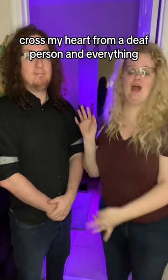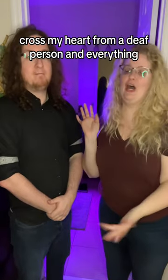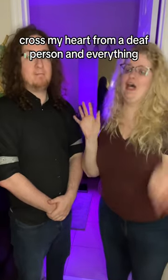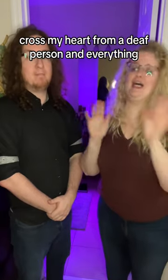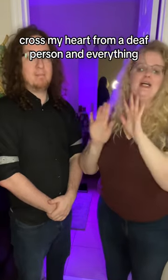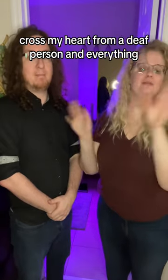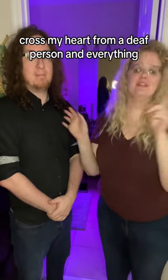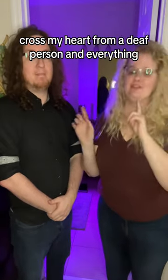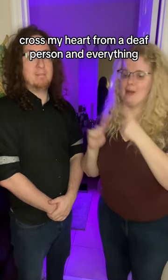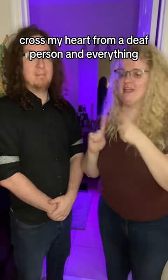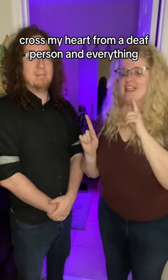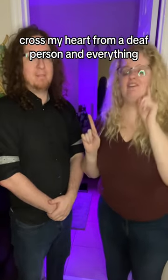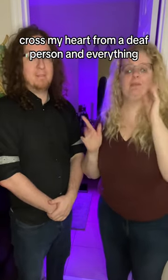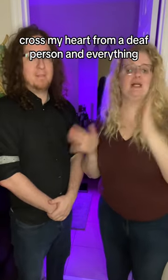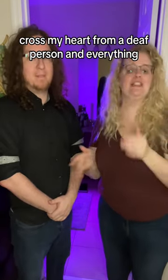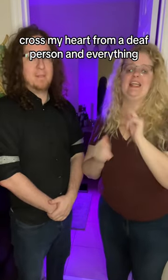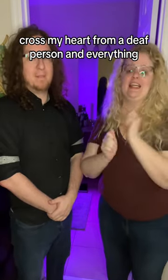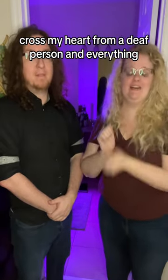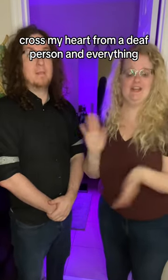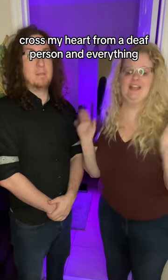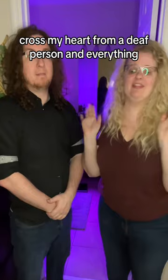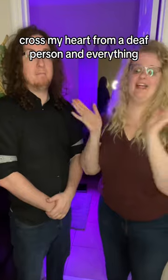home from a deaf person in the face there.